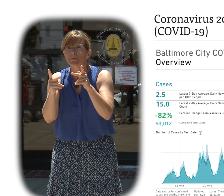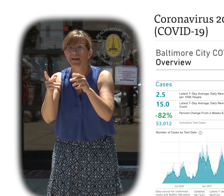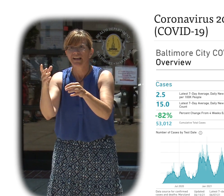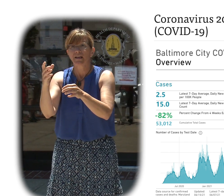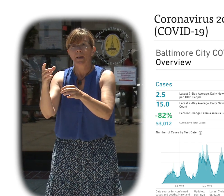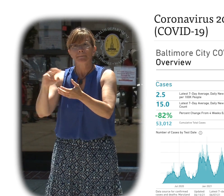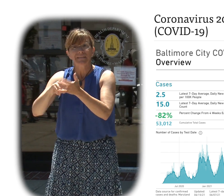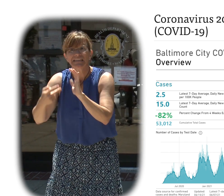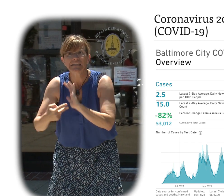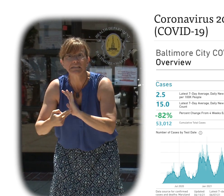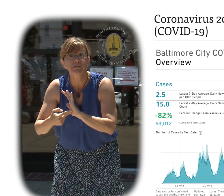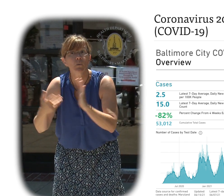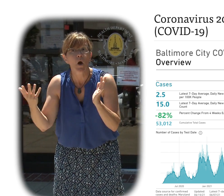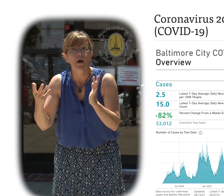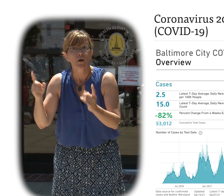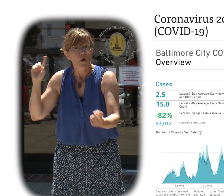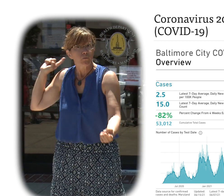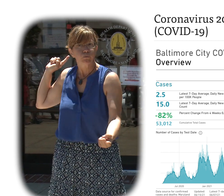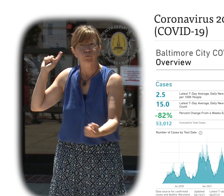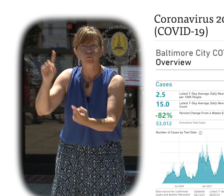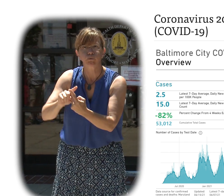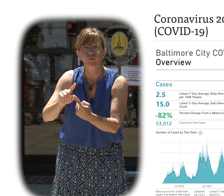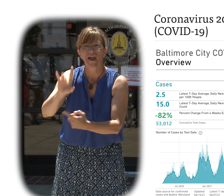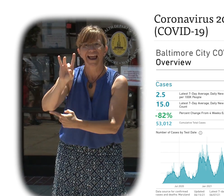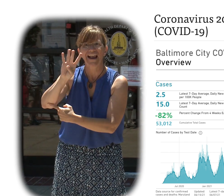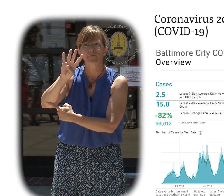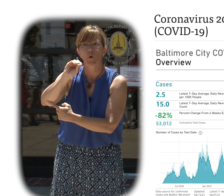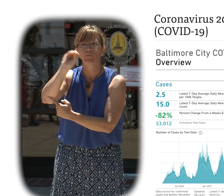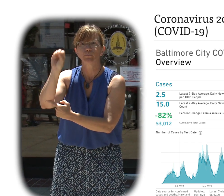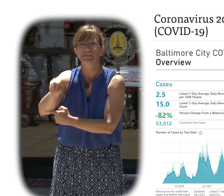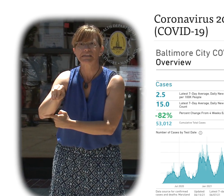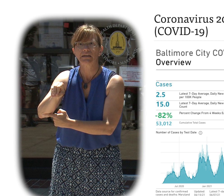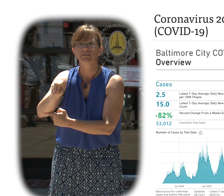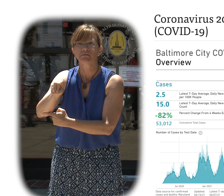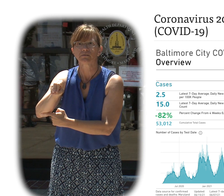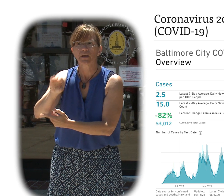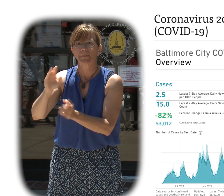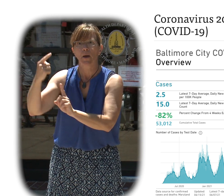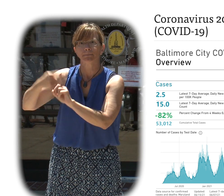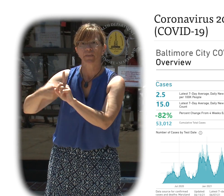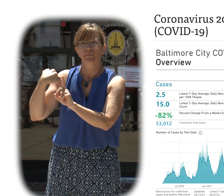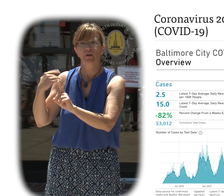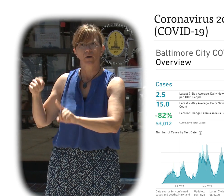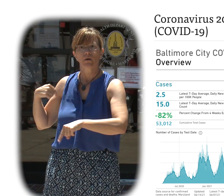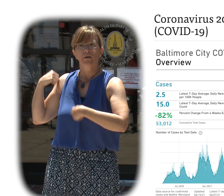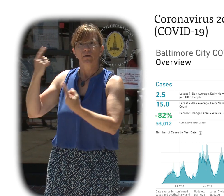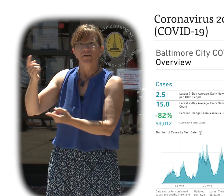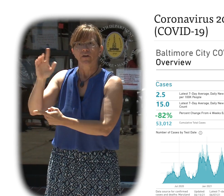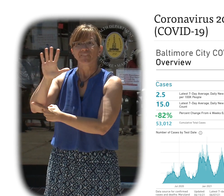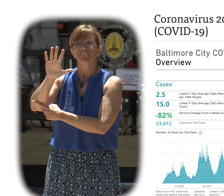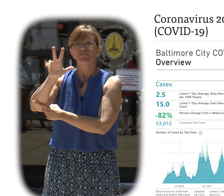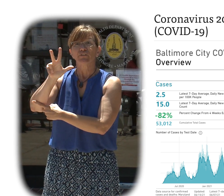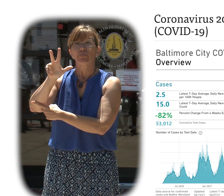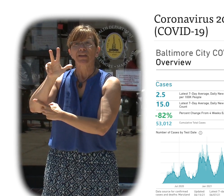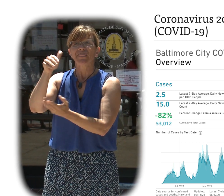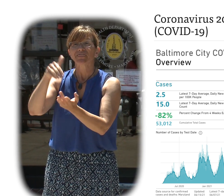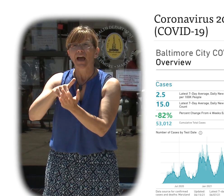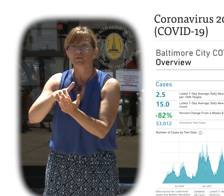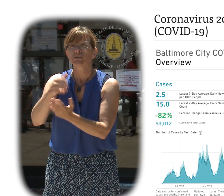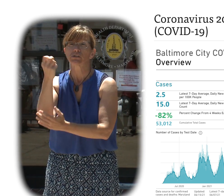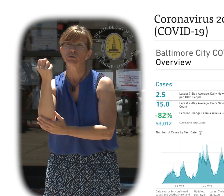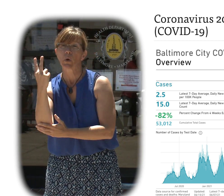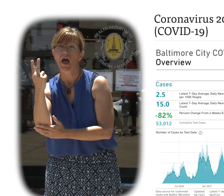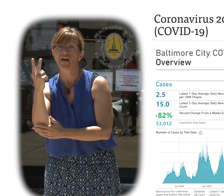four weeks ago. To date, there have been a total of 53,012 confirmed cases in Baltimore City,